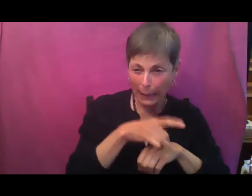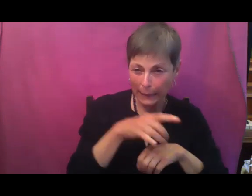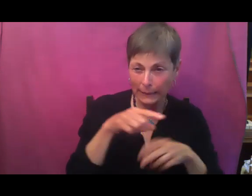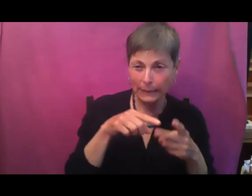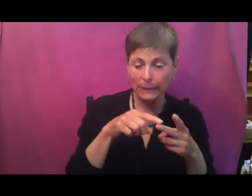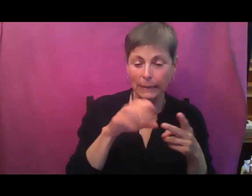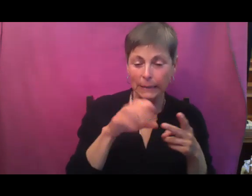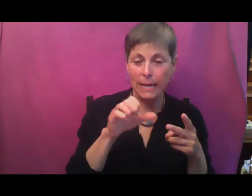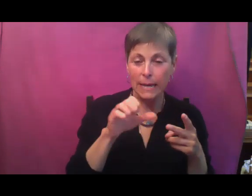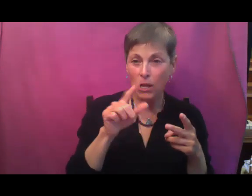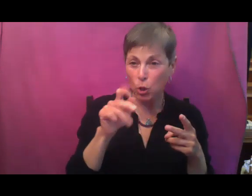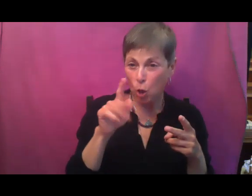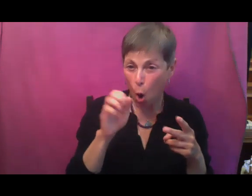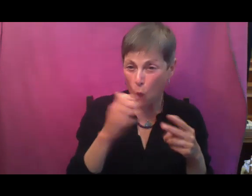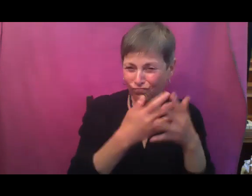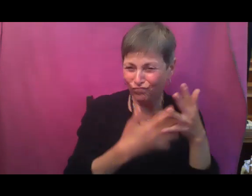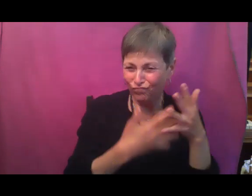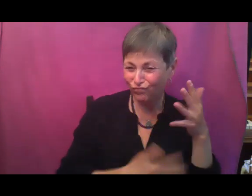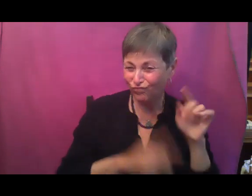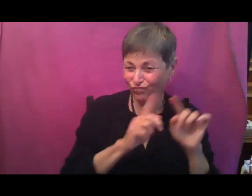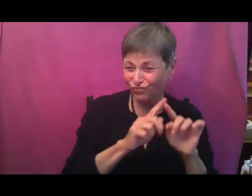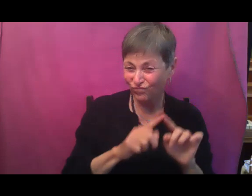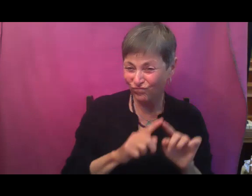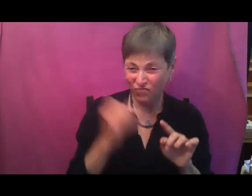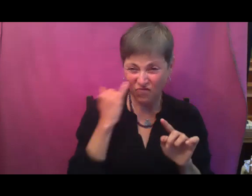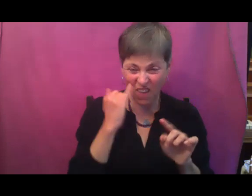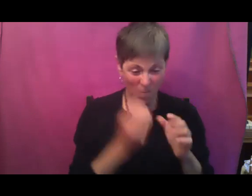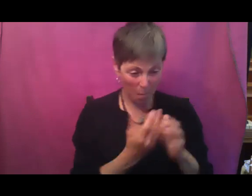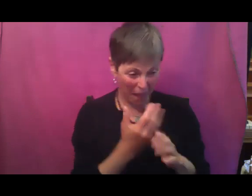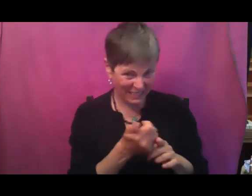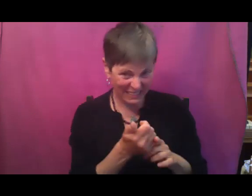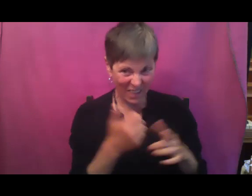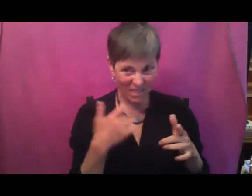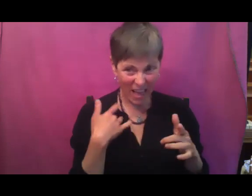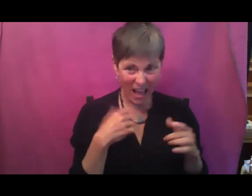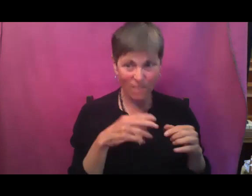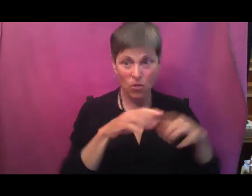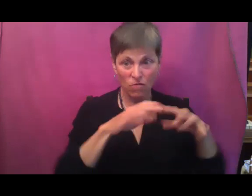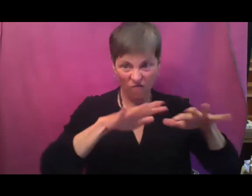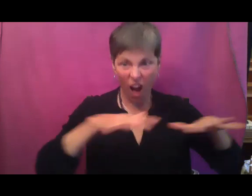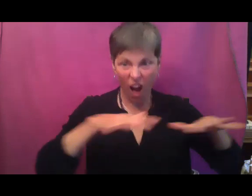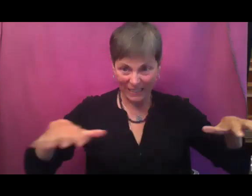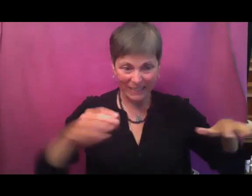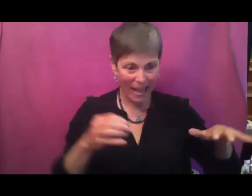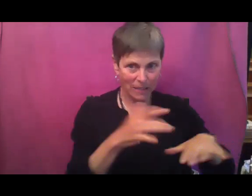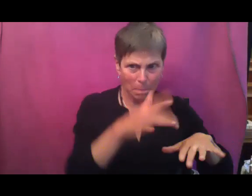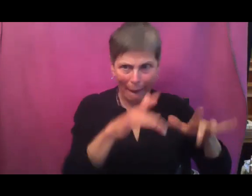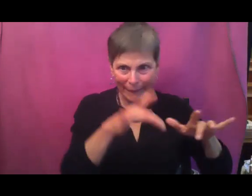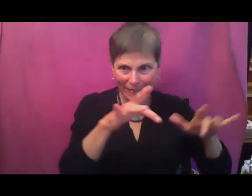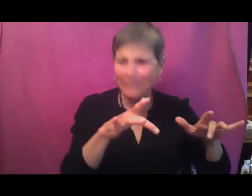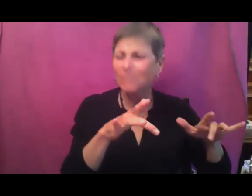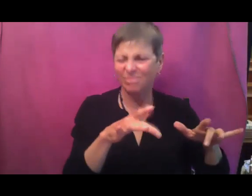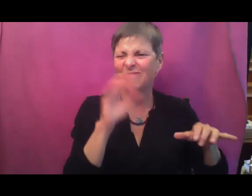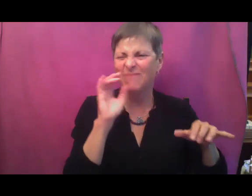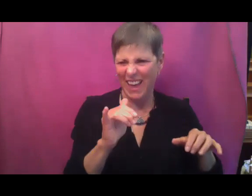vaguely, it probably is a cucurbit. And all cucurbits prefer to be direct sown. They have sensitive root